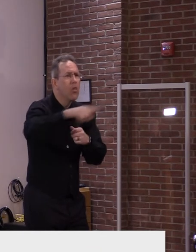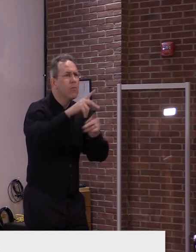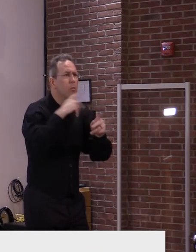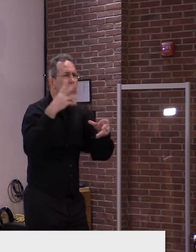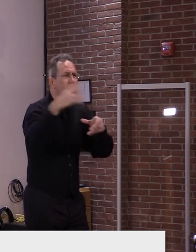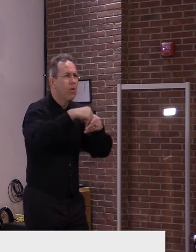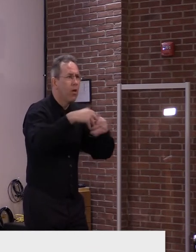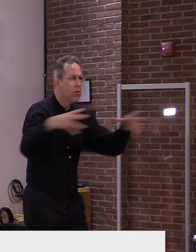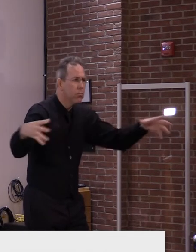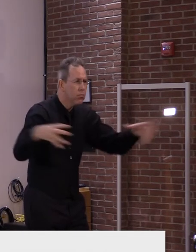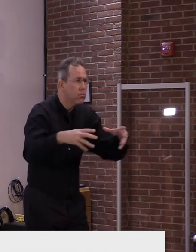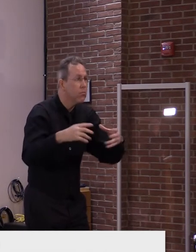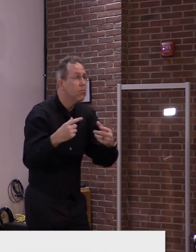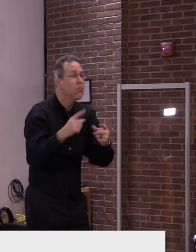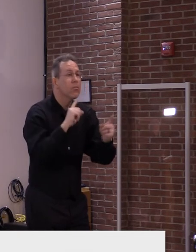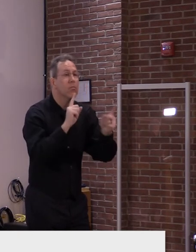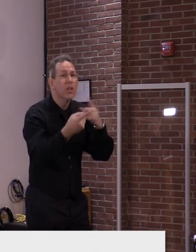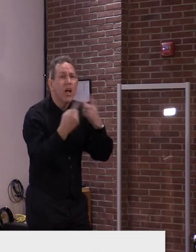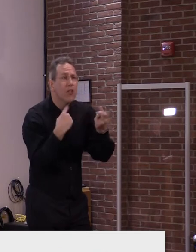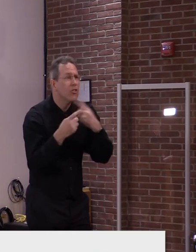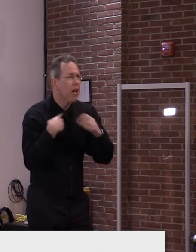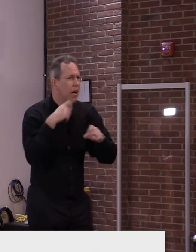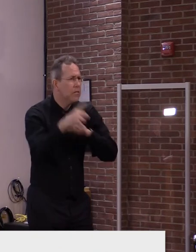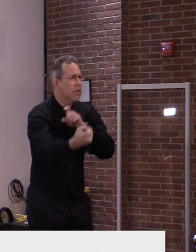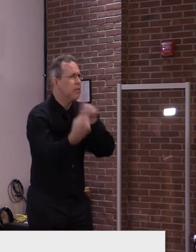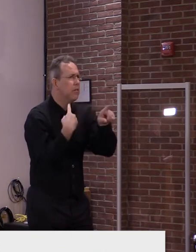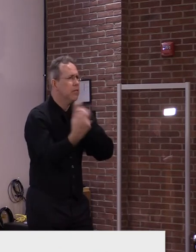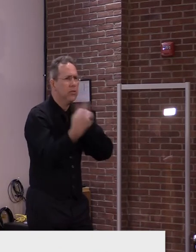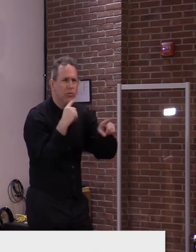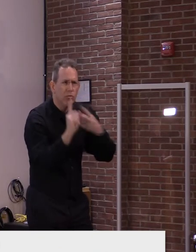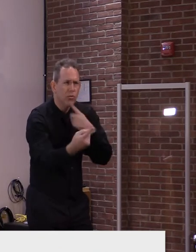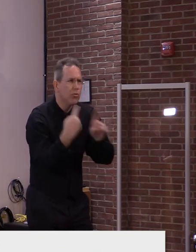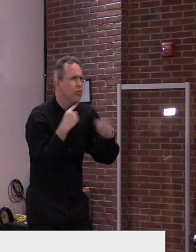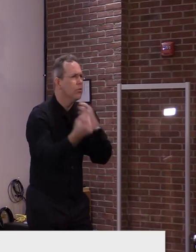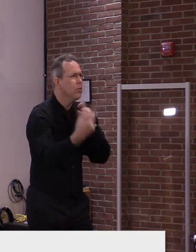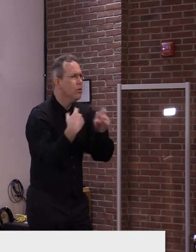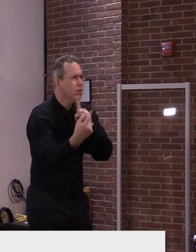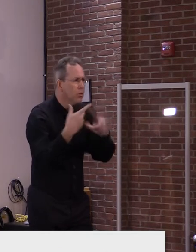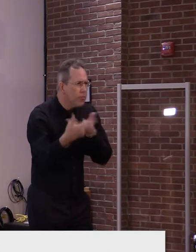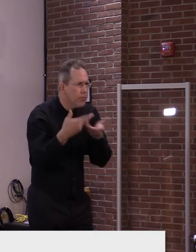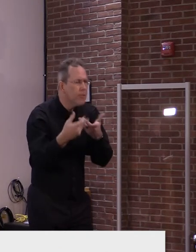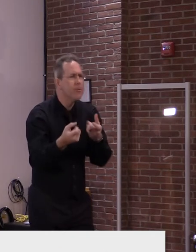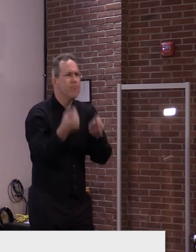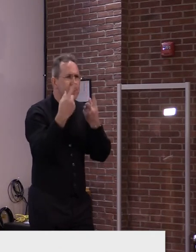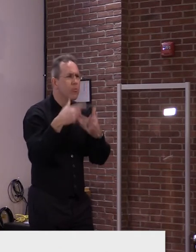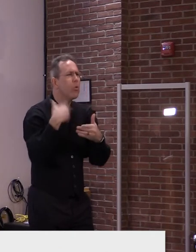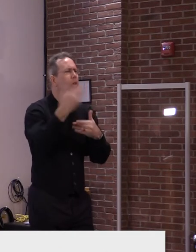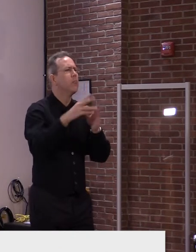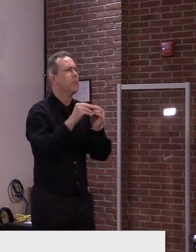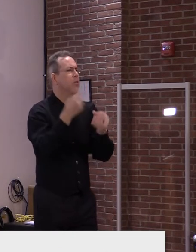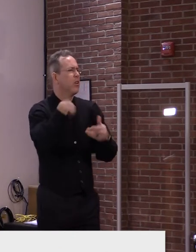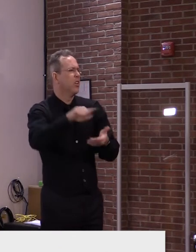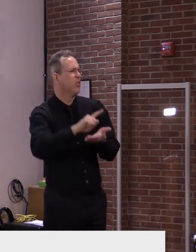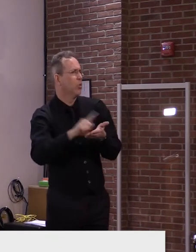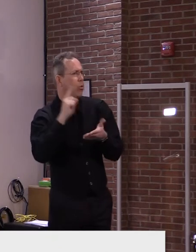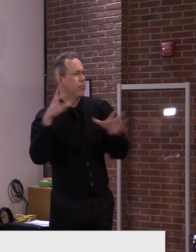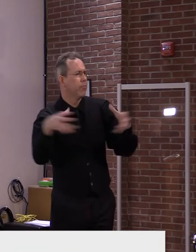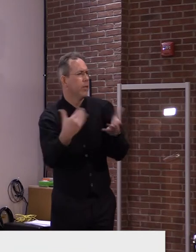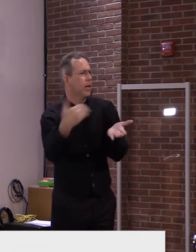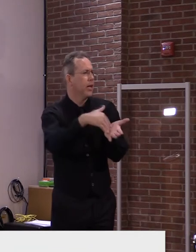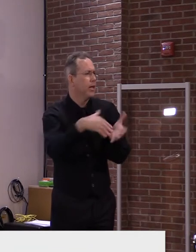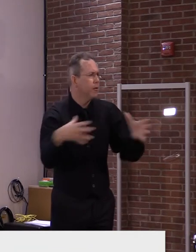single question that they have. And I think that's going to happen next week as we, uh, as we roll out these, uh, these guidelines.